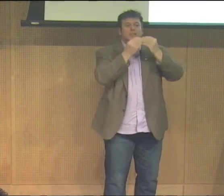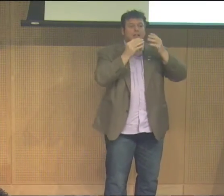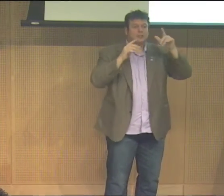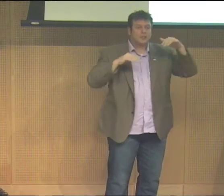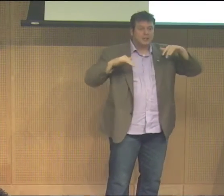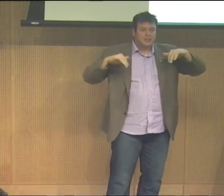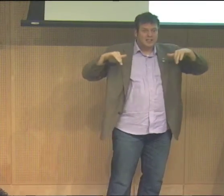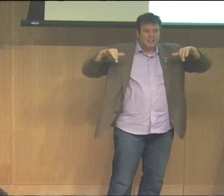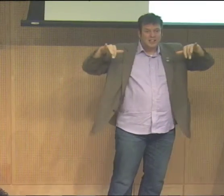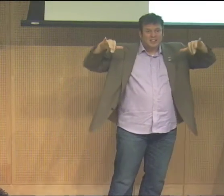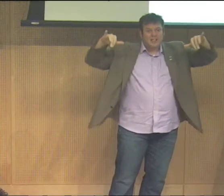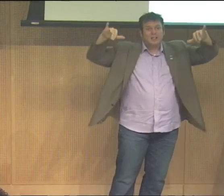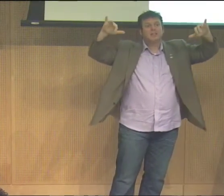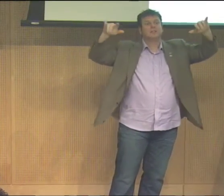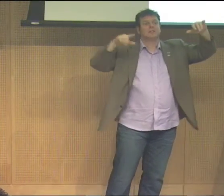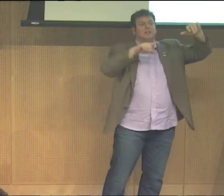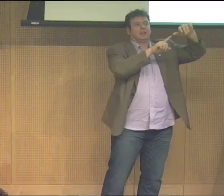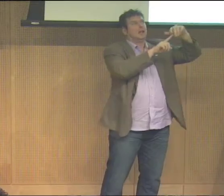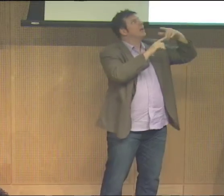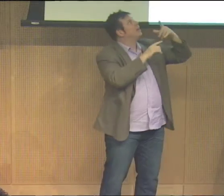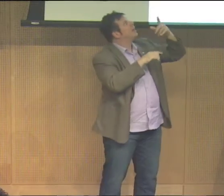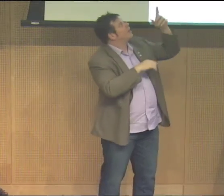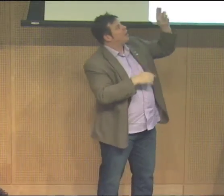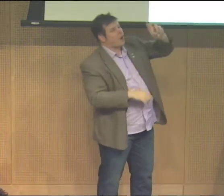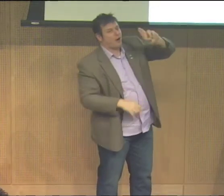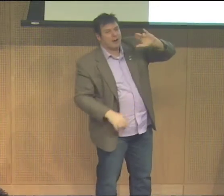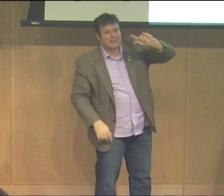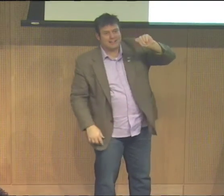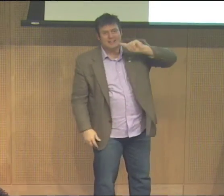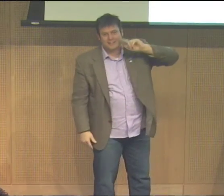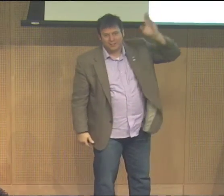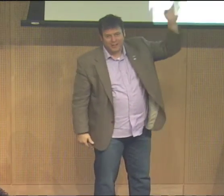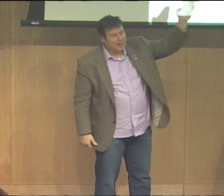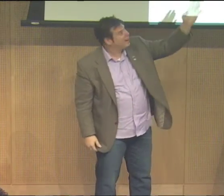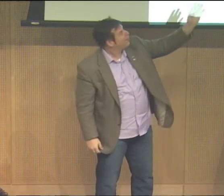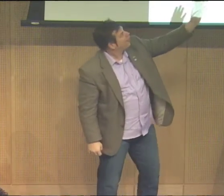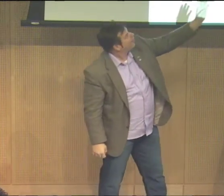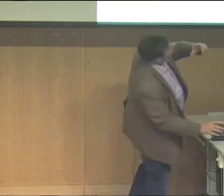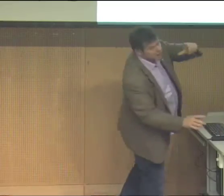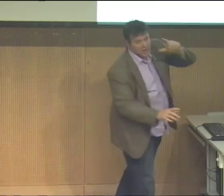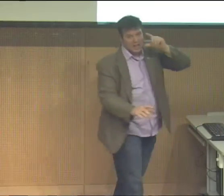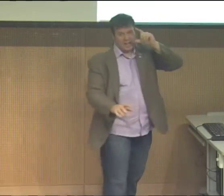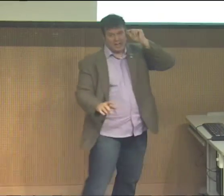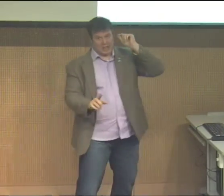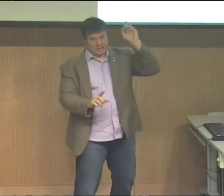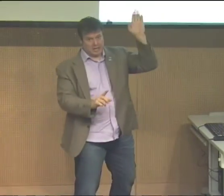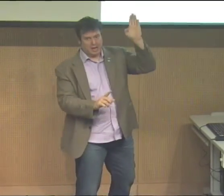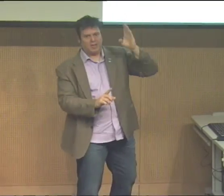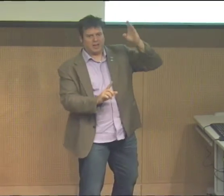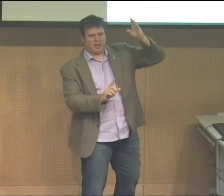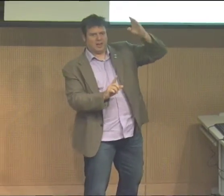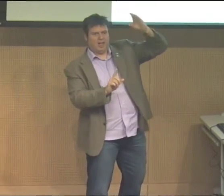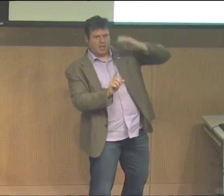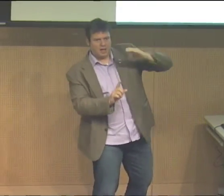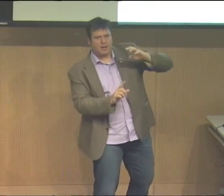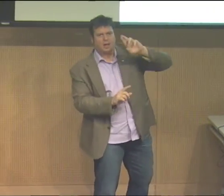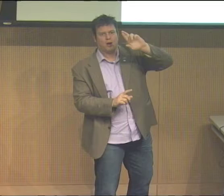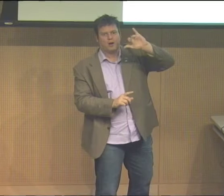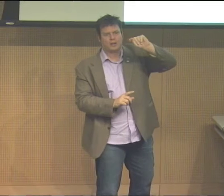then we go outwards from the center to organizations you know we have our okay Gallaudet GU that's what I have there